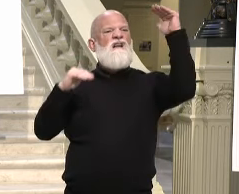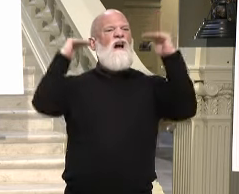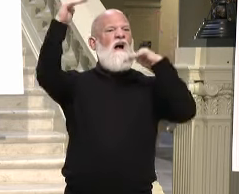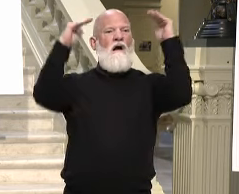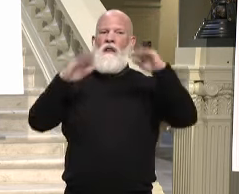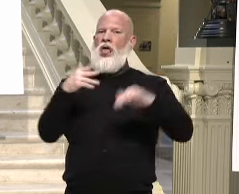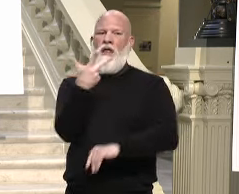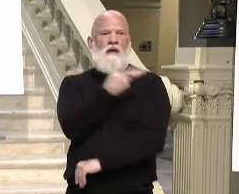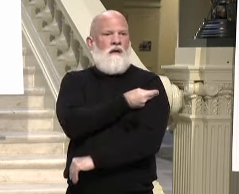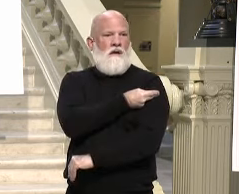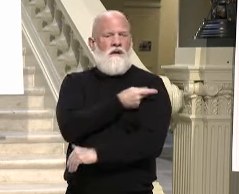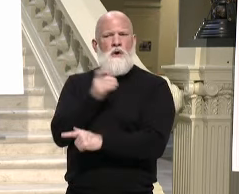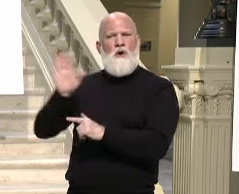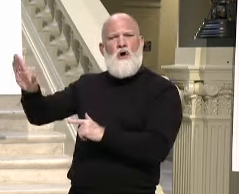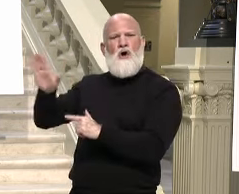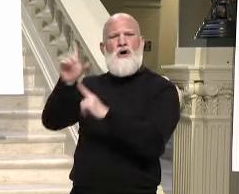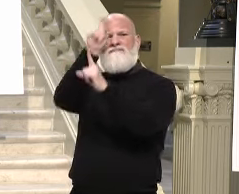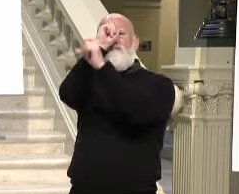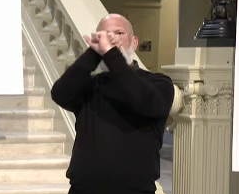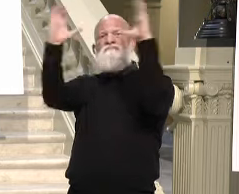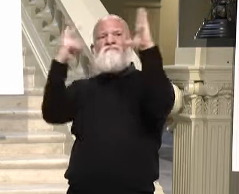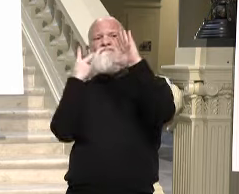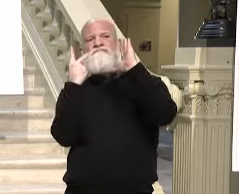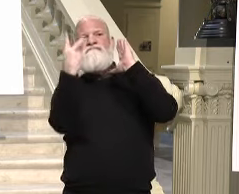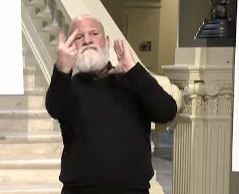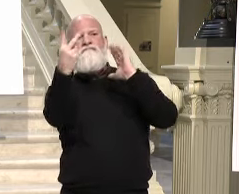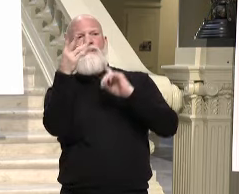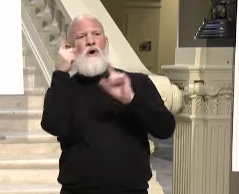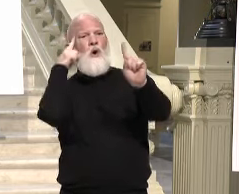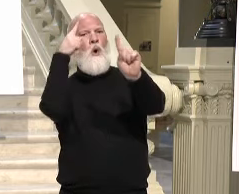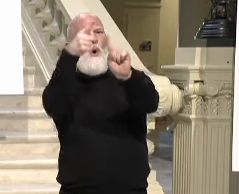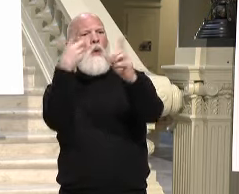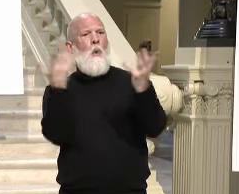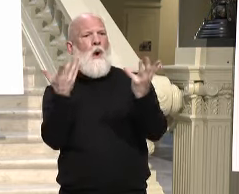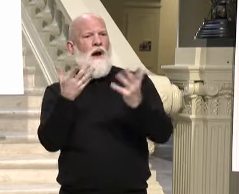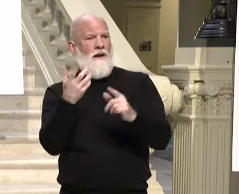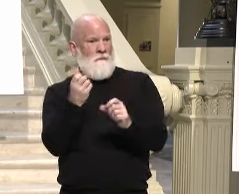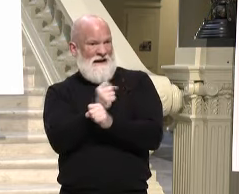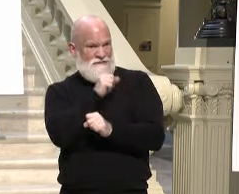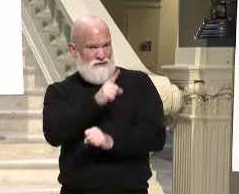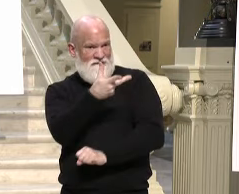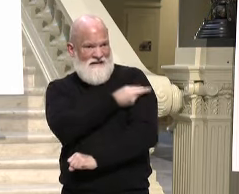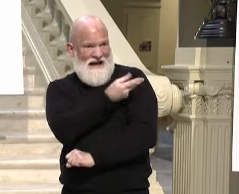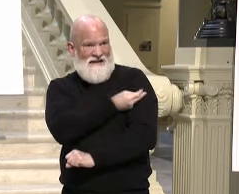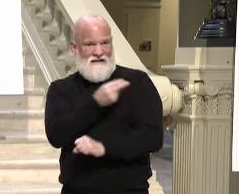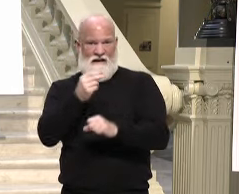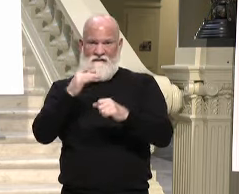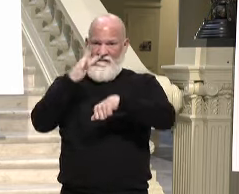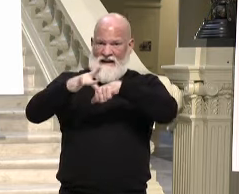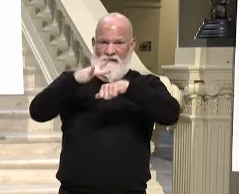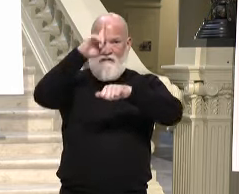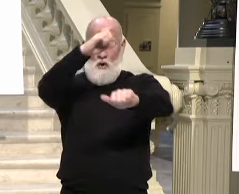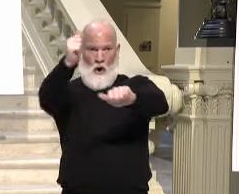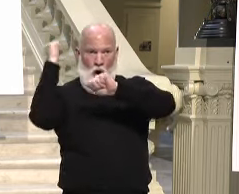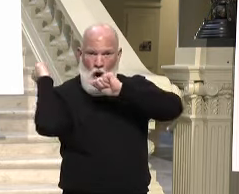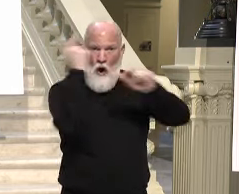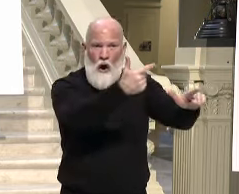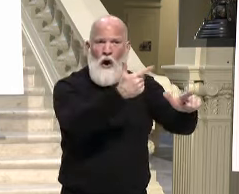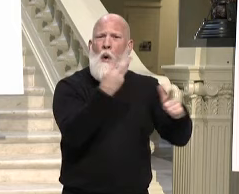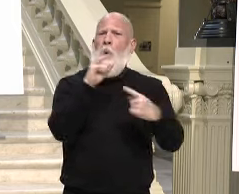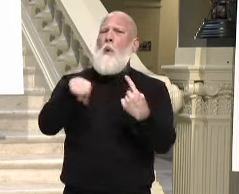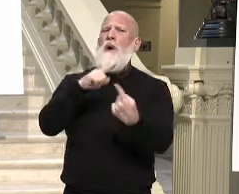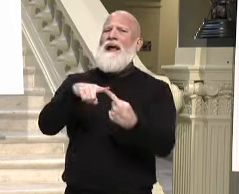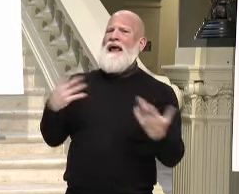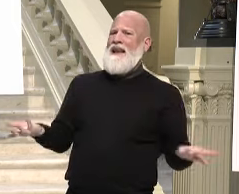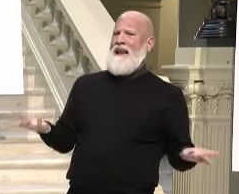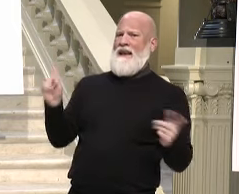projection? What is your goal for making the vaccine universally available in Georgia? When do you think that's going to happen based on everything you know so far?